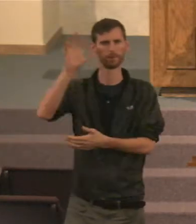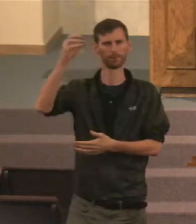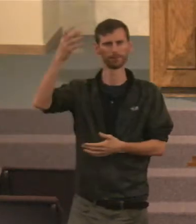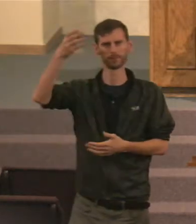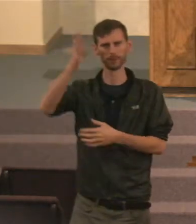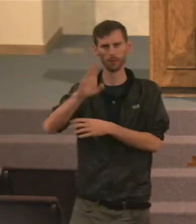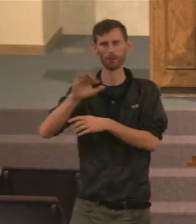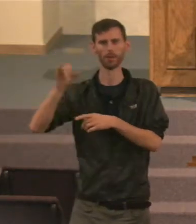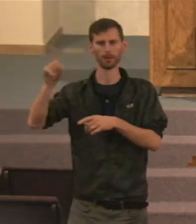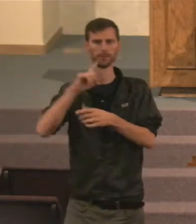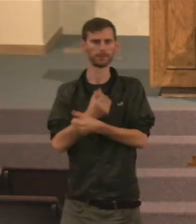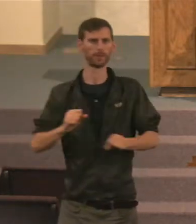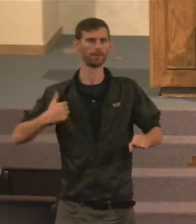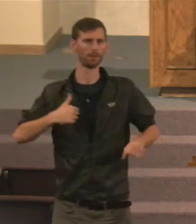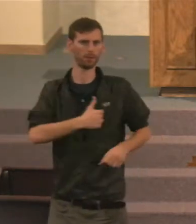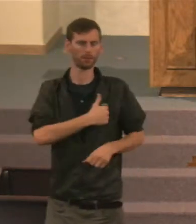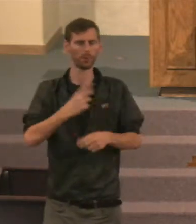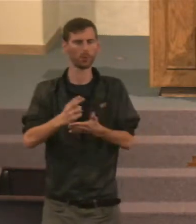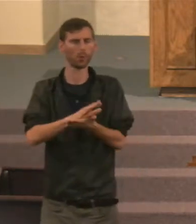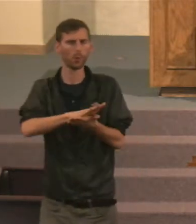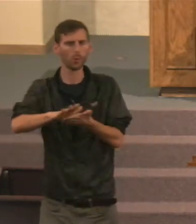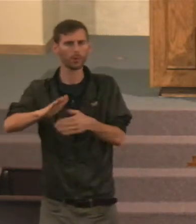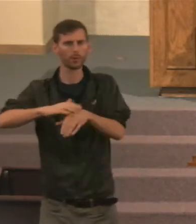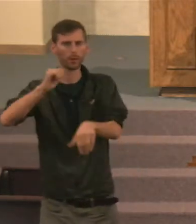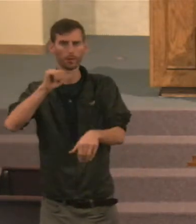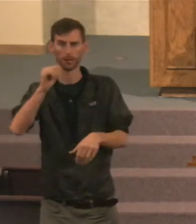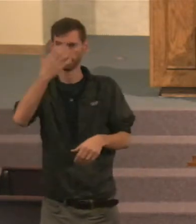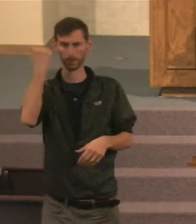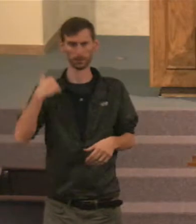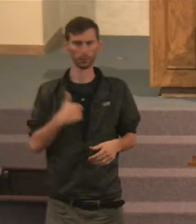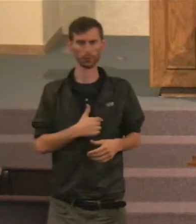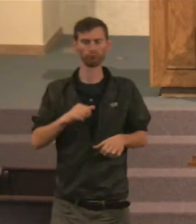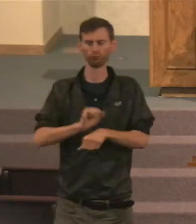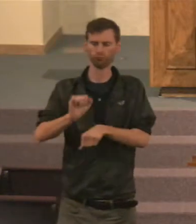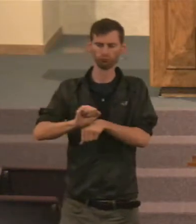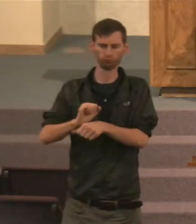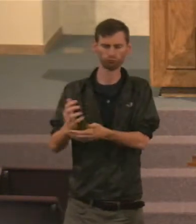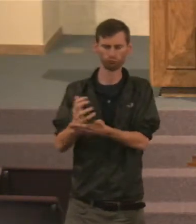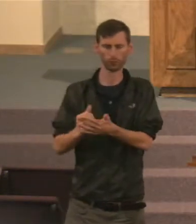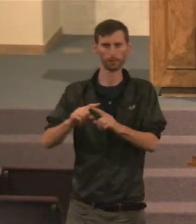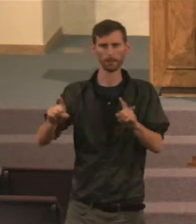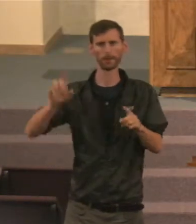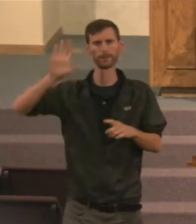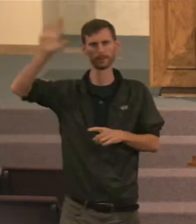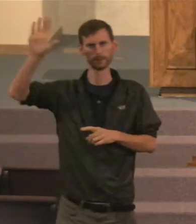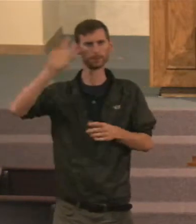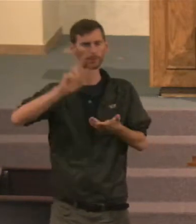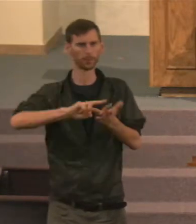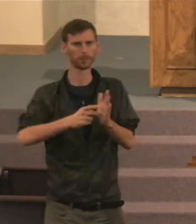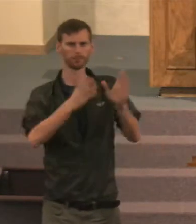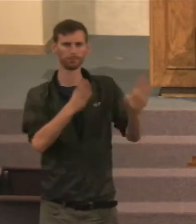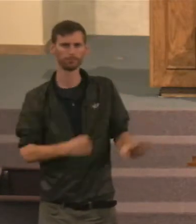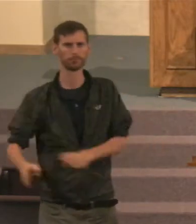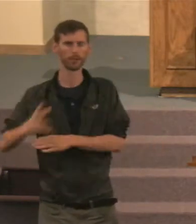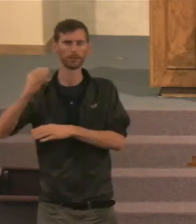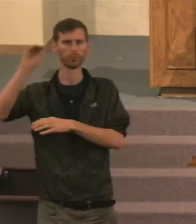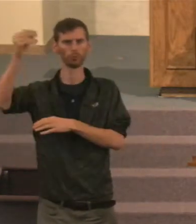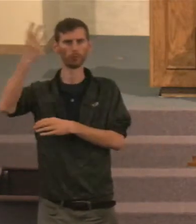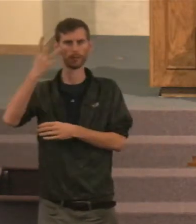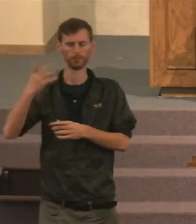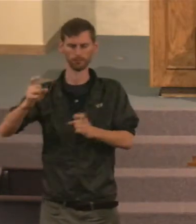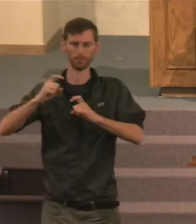not in virtue of our works, but in virtue of his own purpose, and the grace which he gave us in Christ Jesus ages ago,